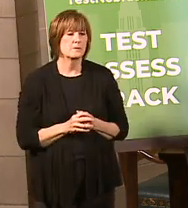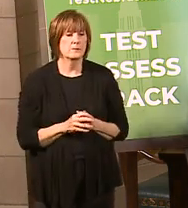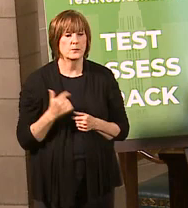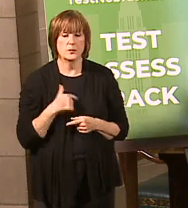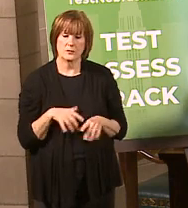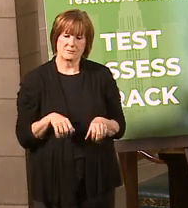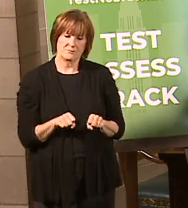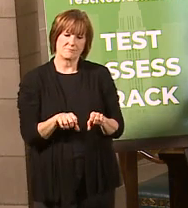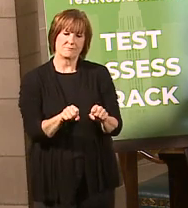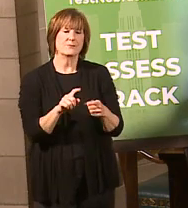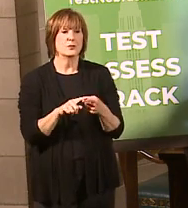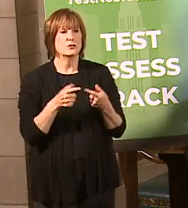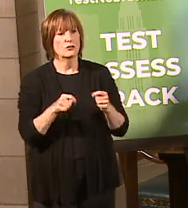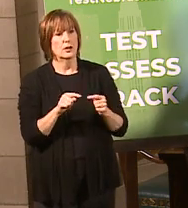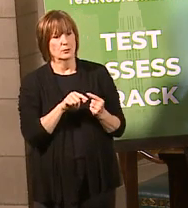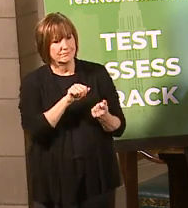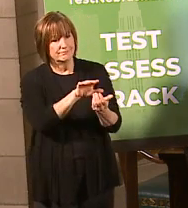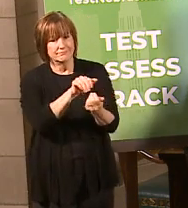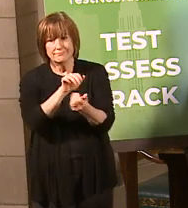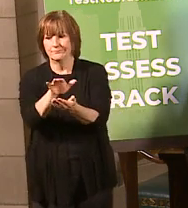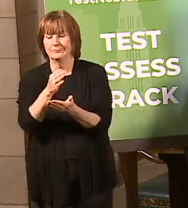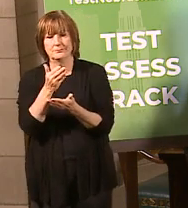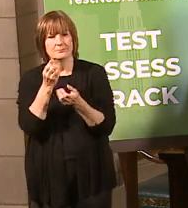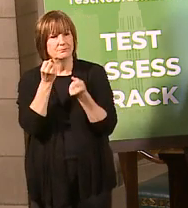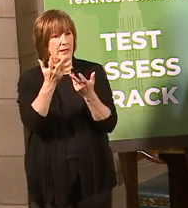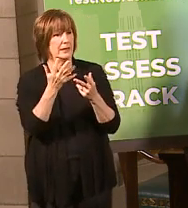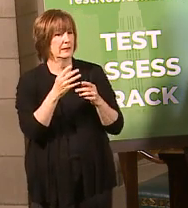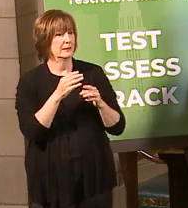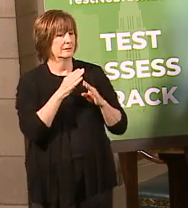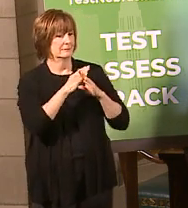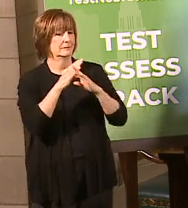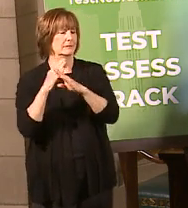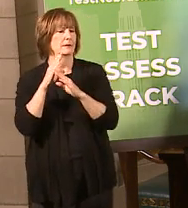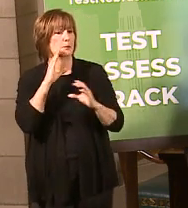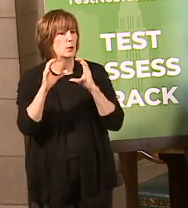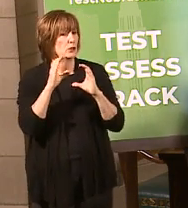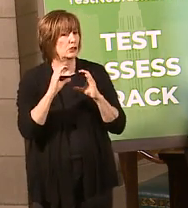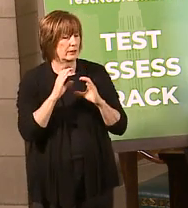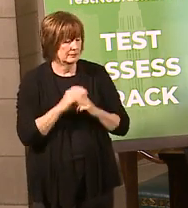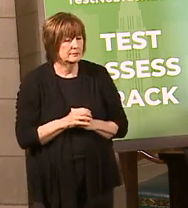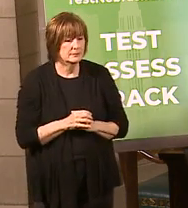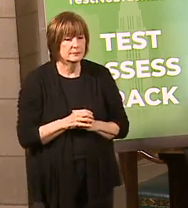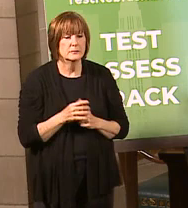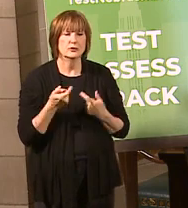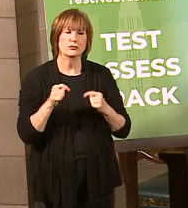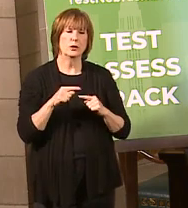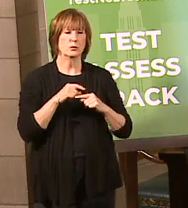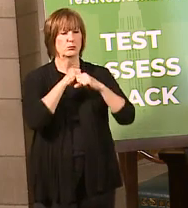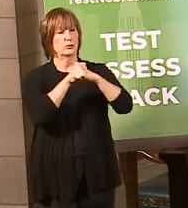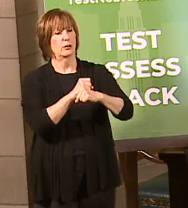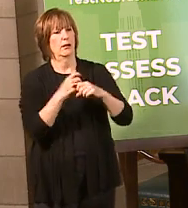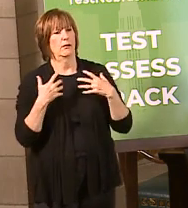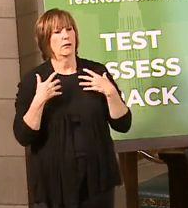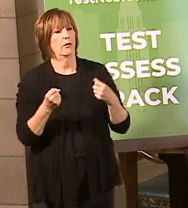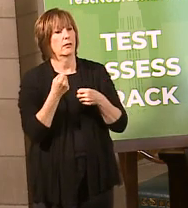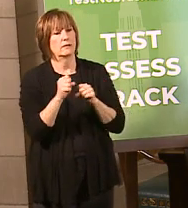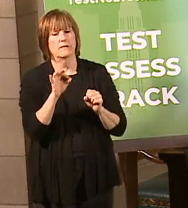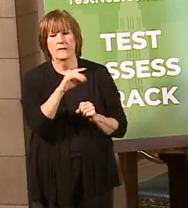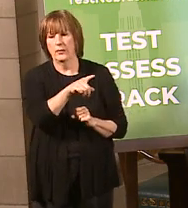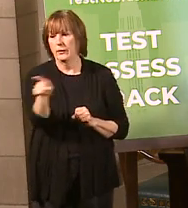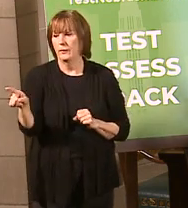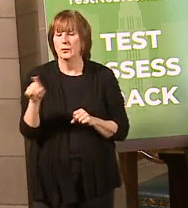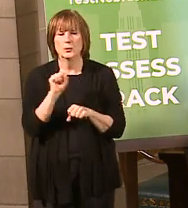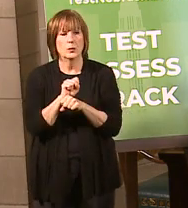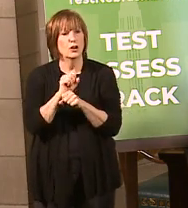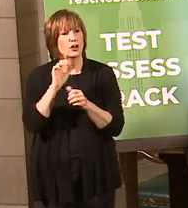we're taking steps to address all those things. So there's a lot we're doing to be able to protect the health and safety of those workers to be able to